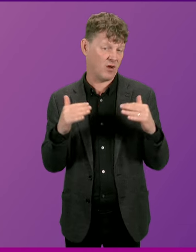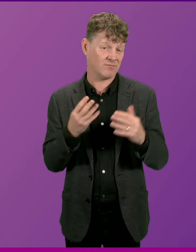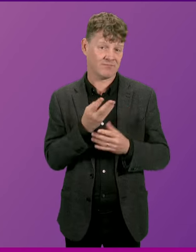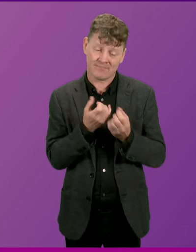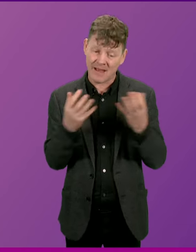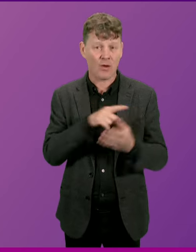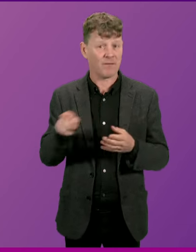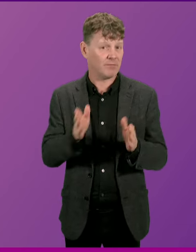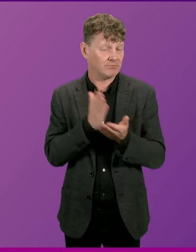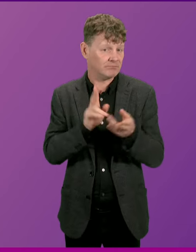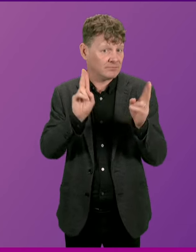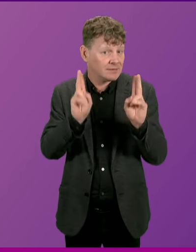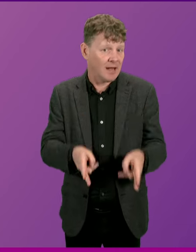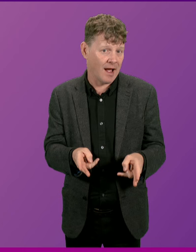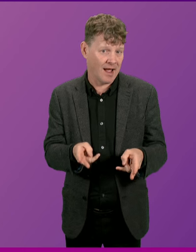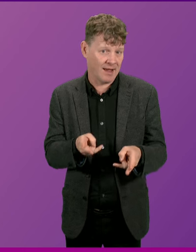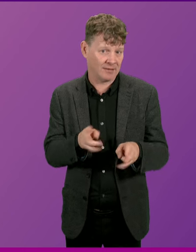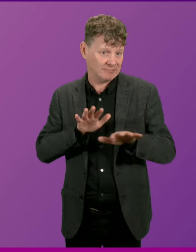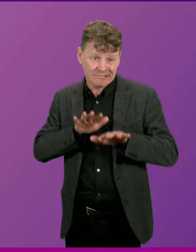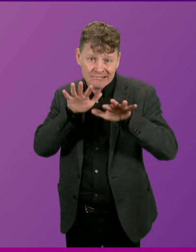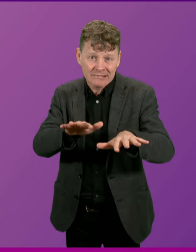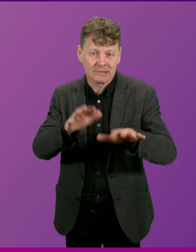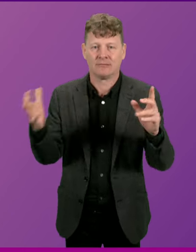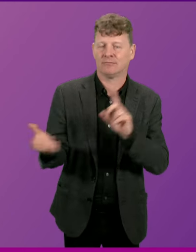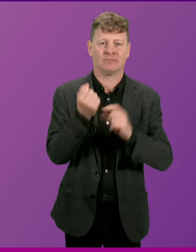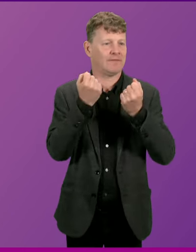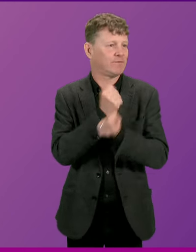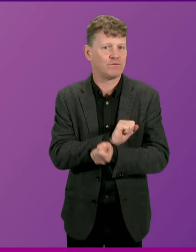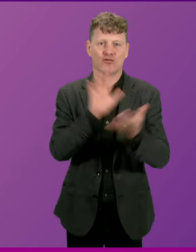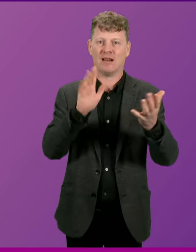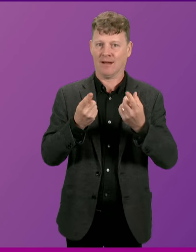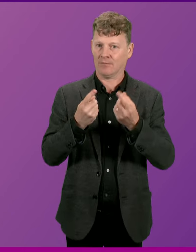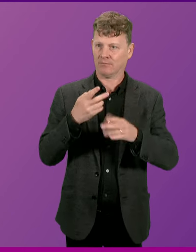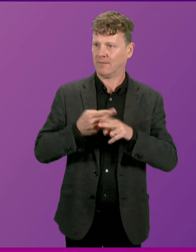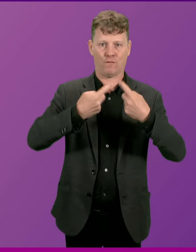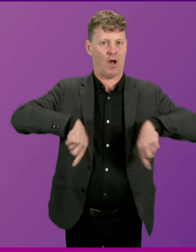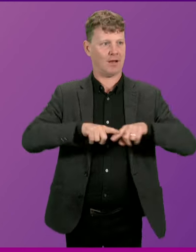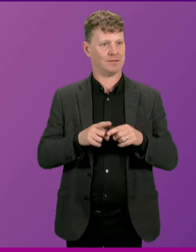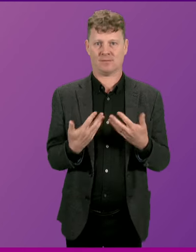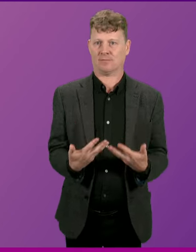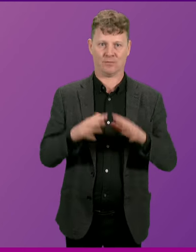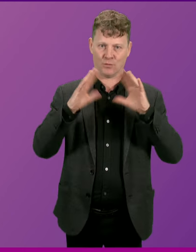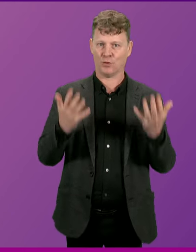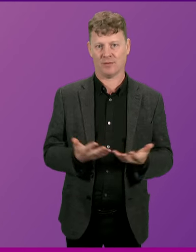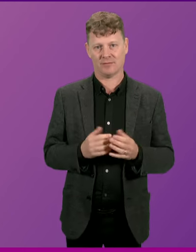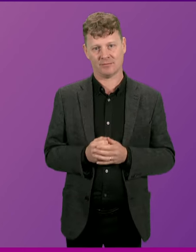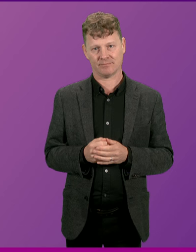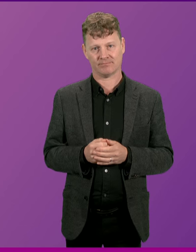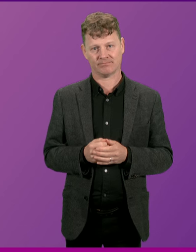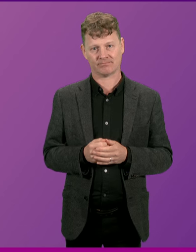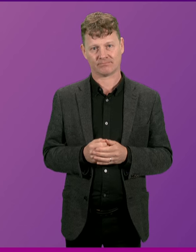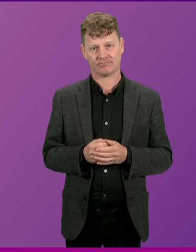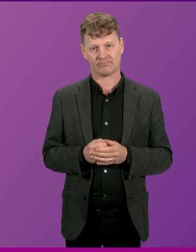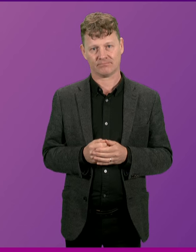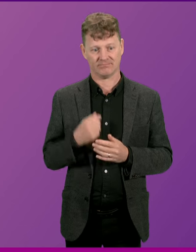sacrifice and laid down their lives for us in pursuit of a better world. And the youthful faces that we have